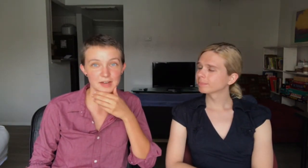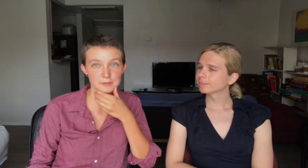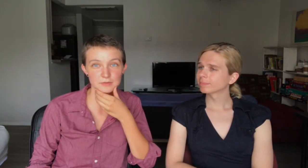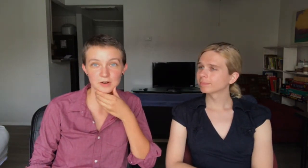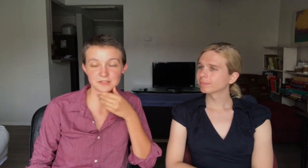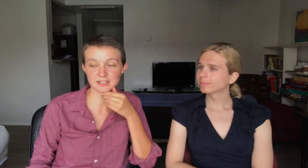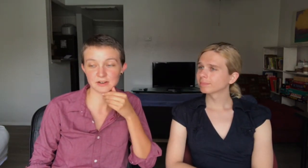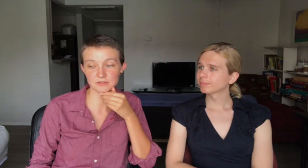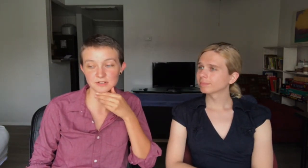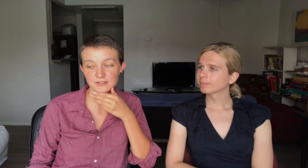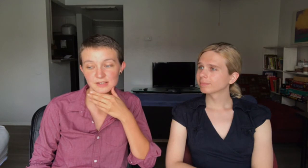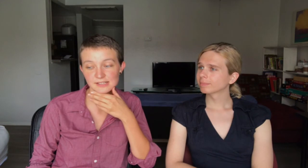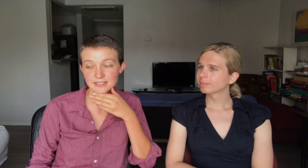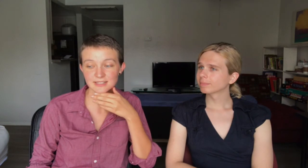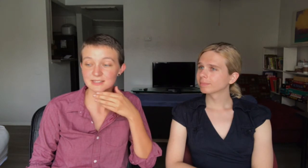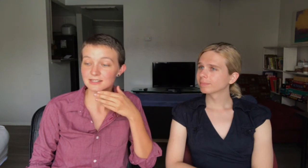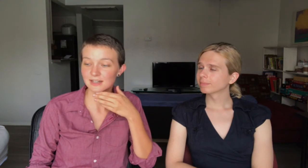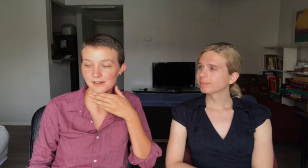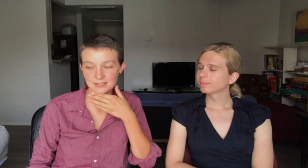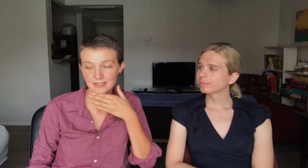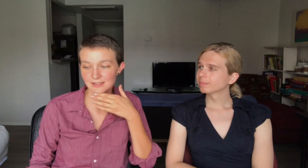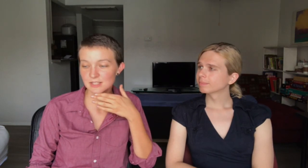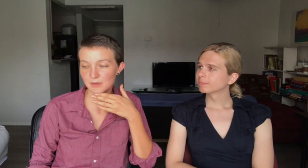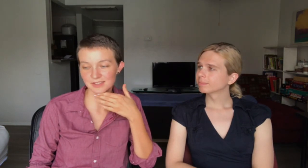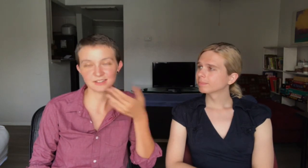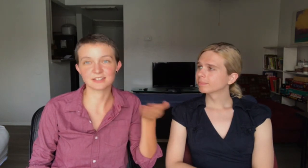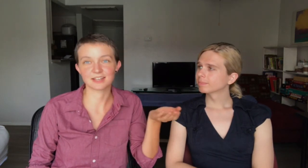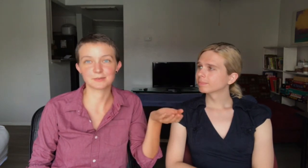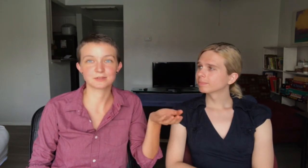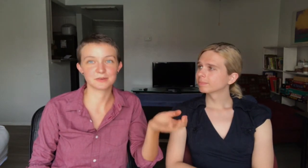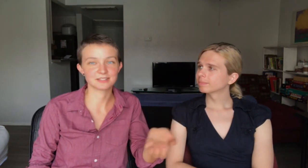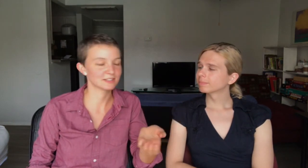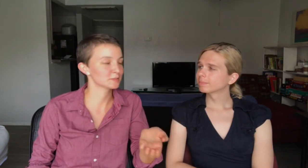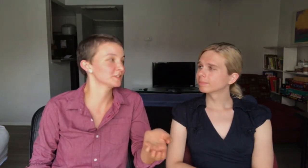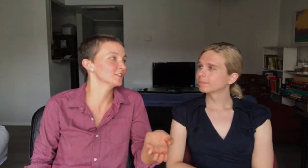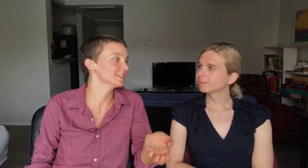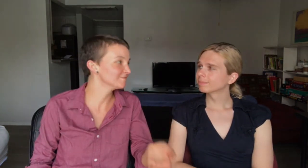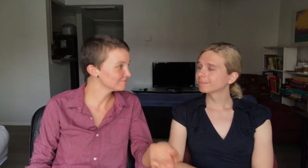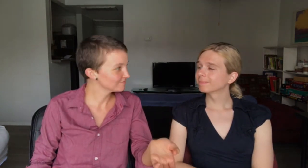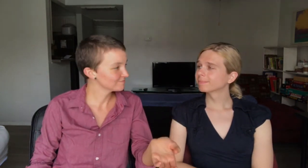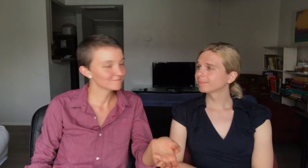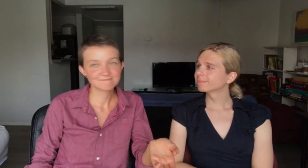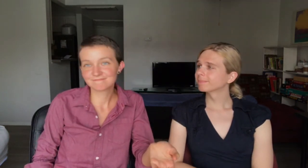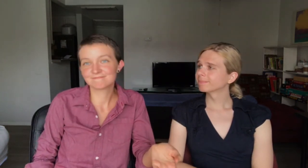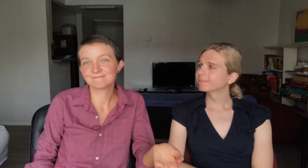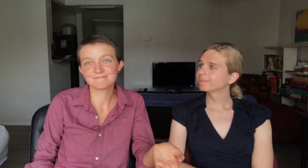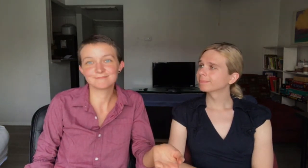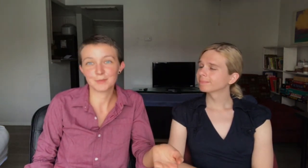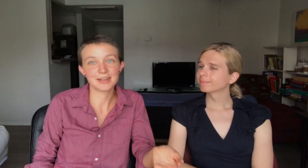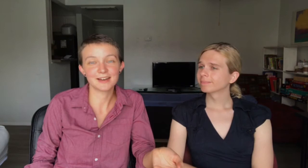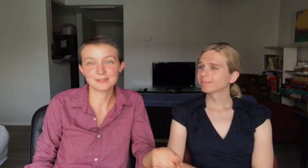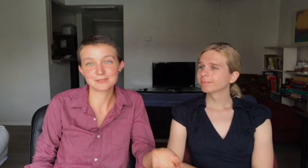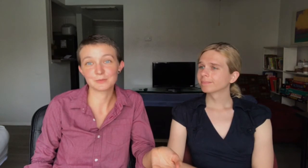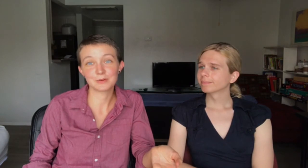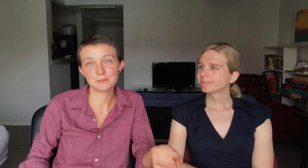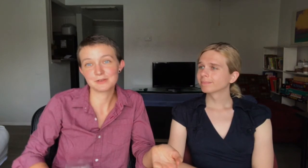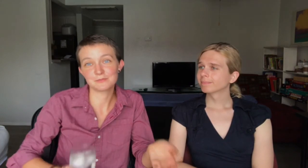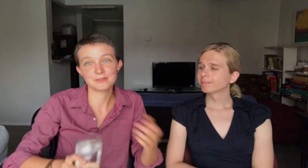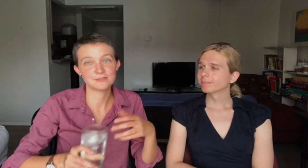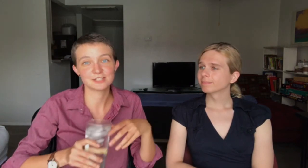stuff happened before I would sit down and wrote down that list. I was like, this month, nothing has happened. We've basically just been chilling. but we haven't. We've, we've